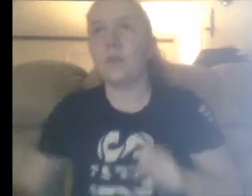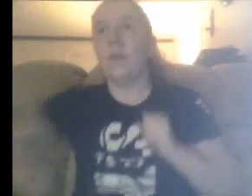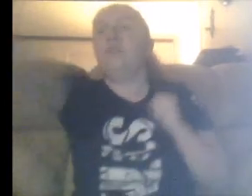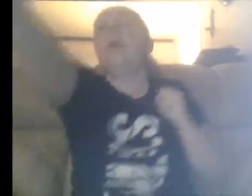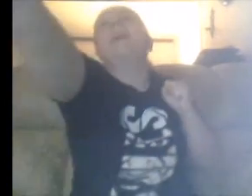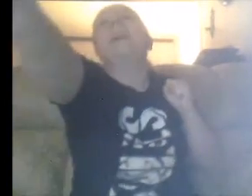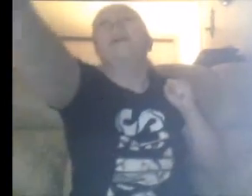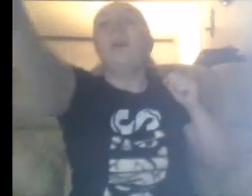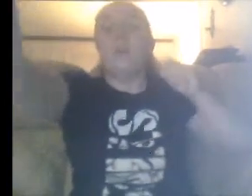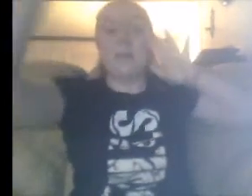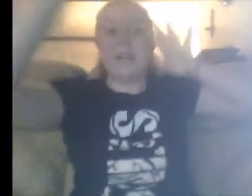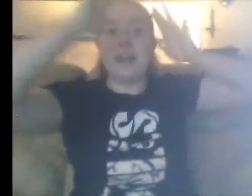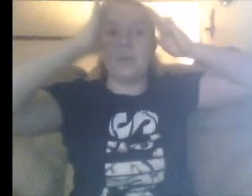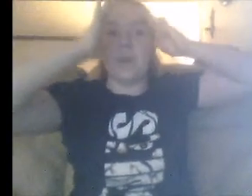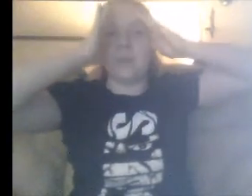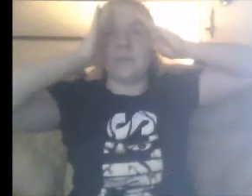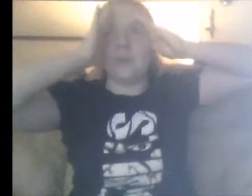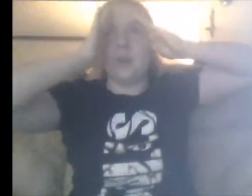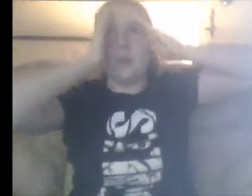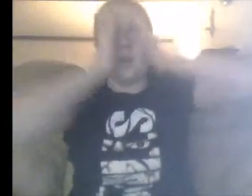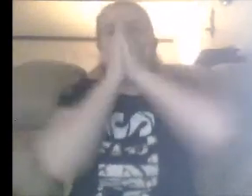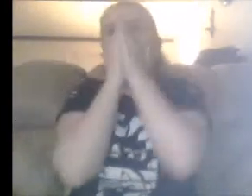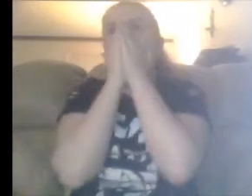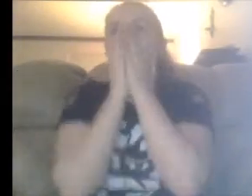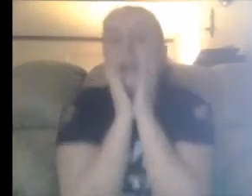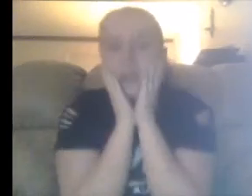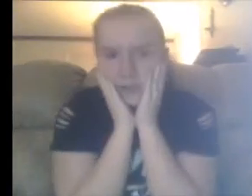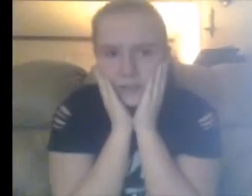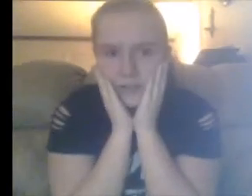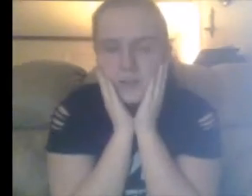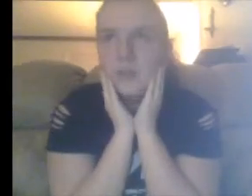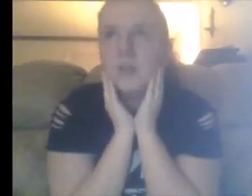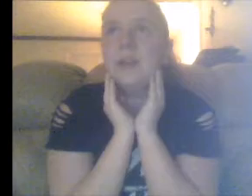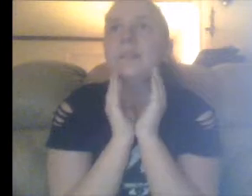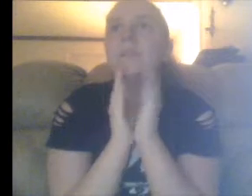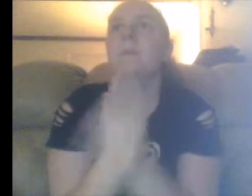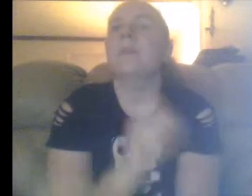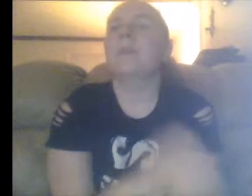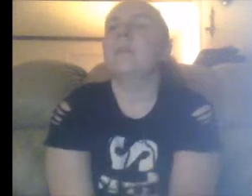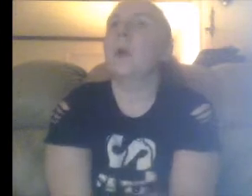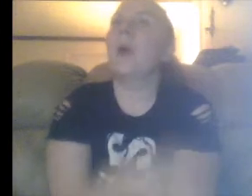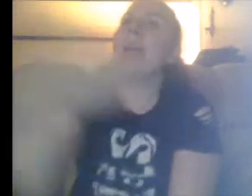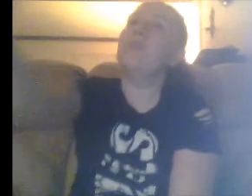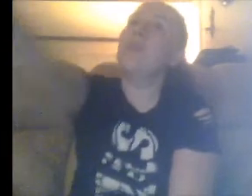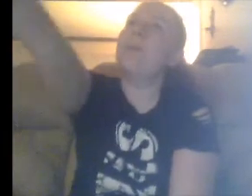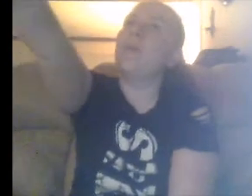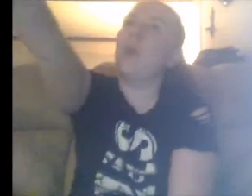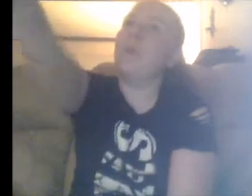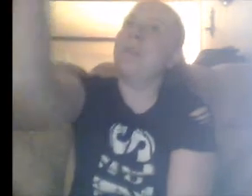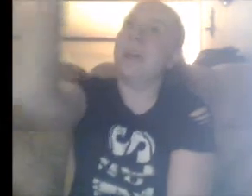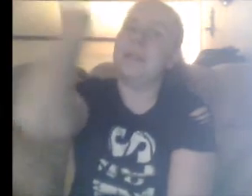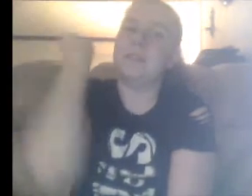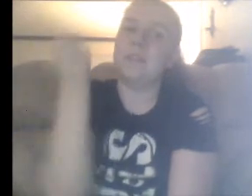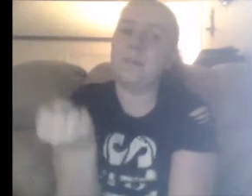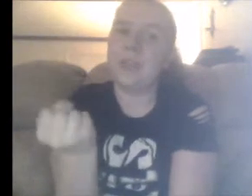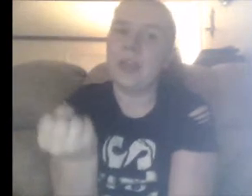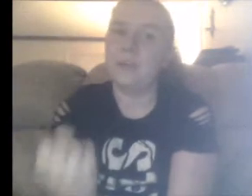Just grab the hand. Grab the hand of the ropes. Oh, thank goodness. Yes. Her hand grabbed the ropes and it stopped the count.